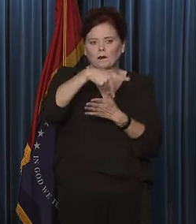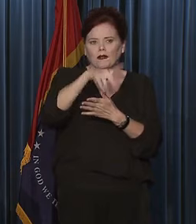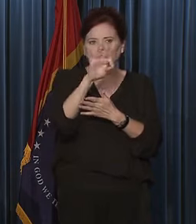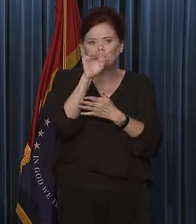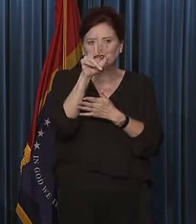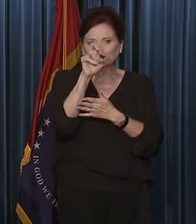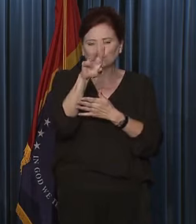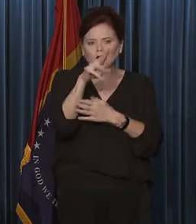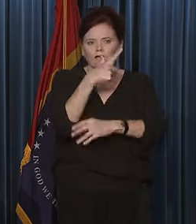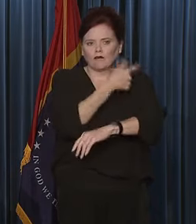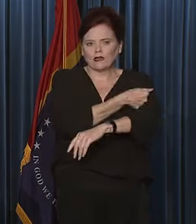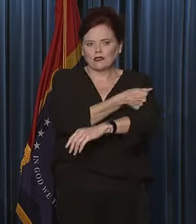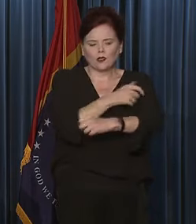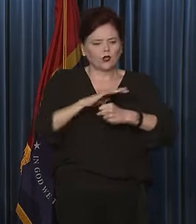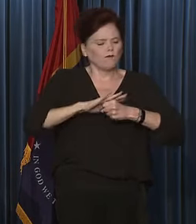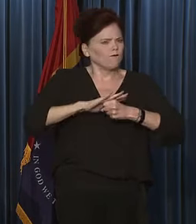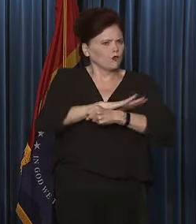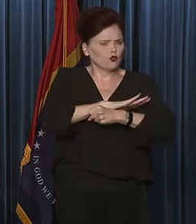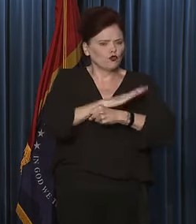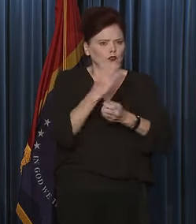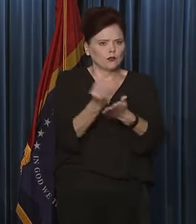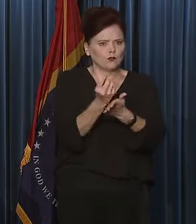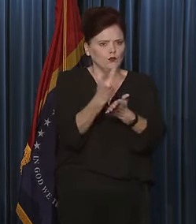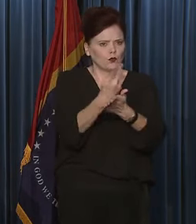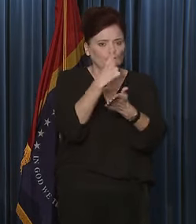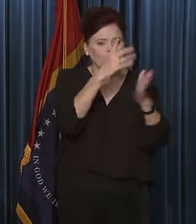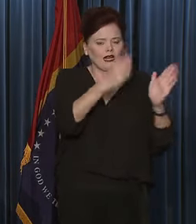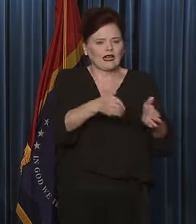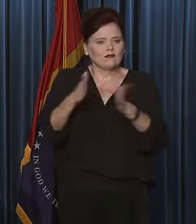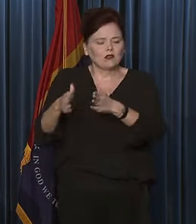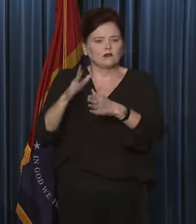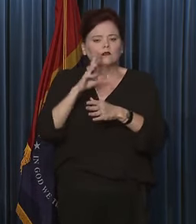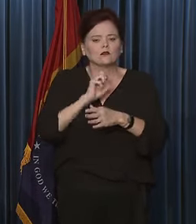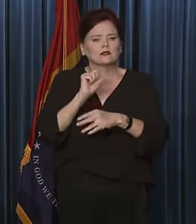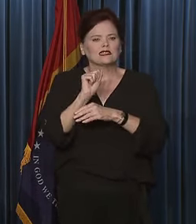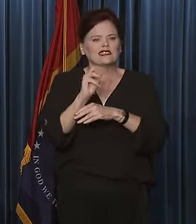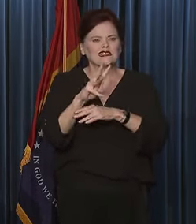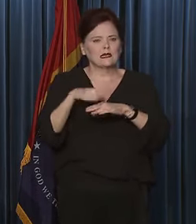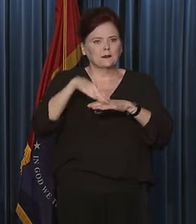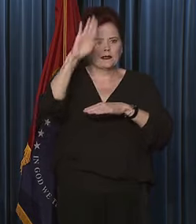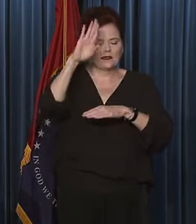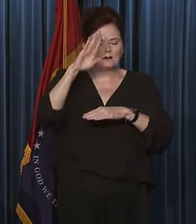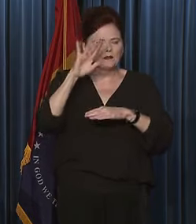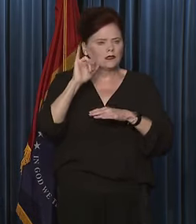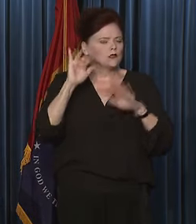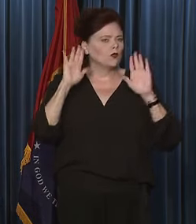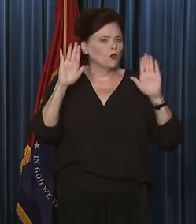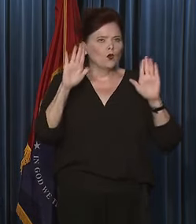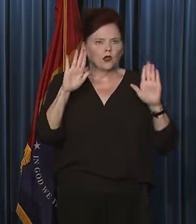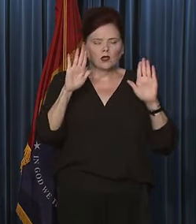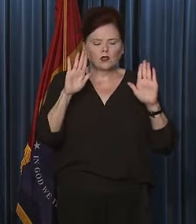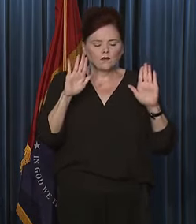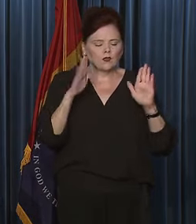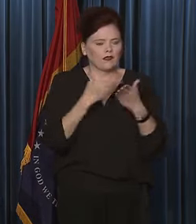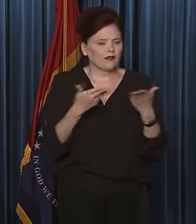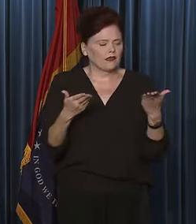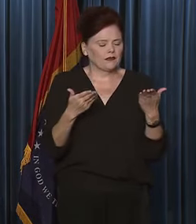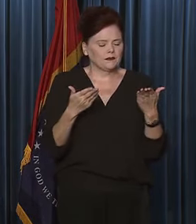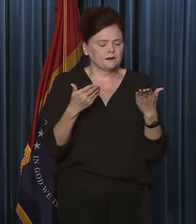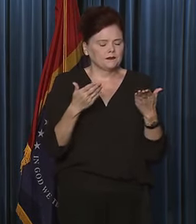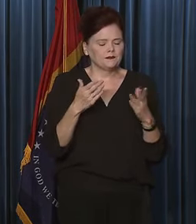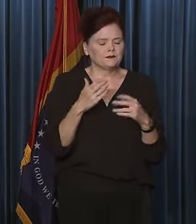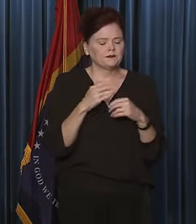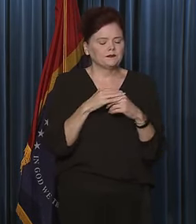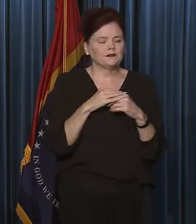vaccine, full approval for individuals 16 and older. This is a great step in the right direction. We feel